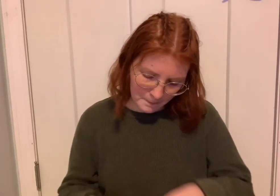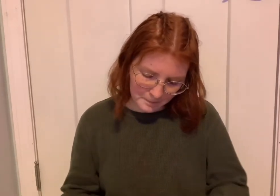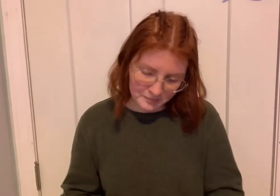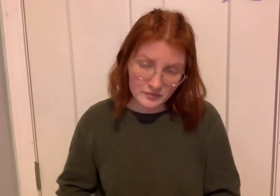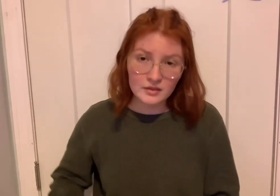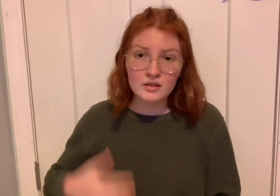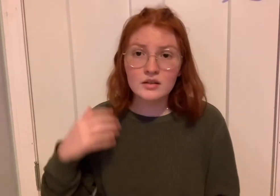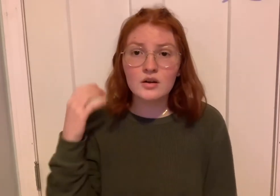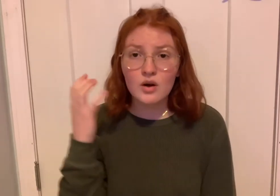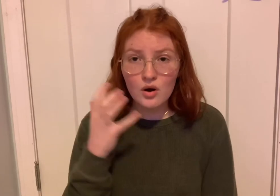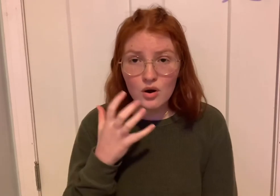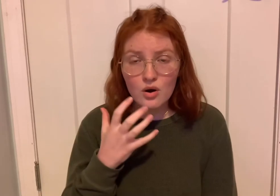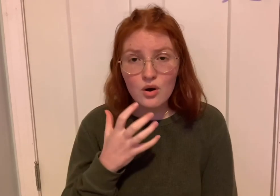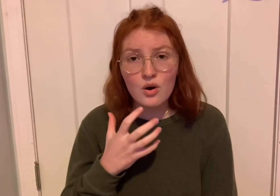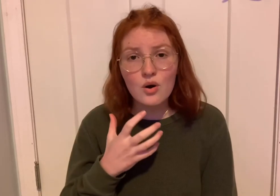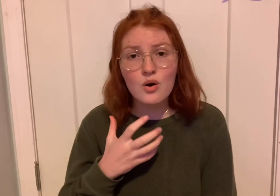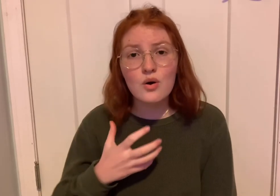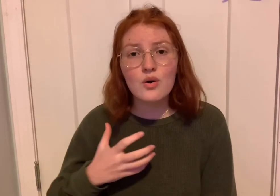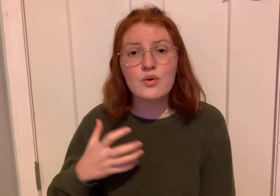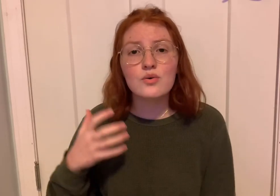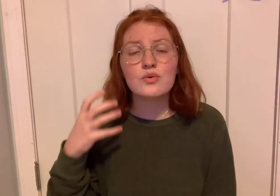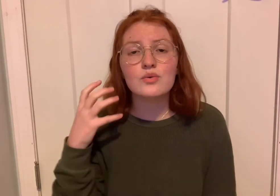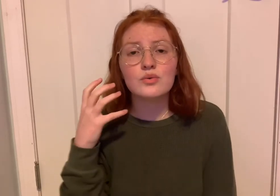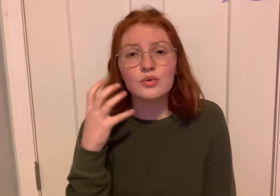Oh my my